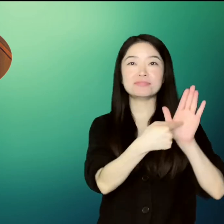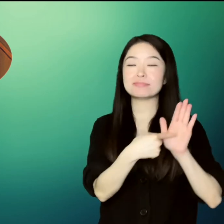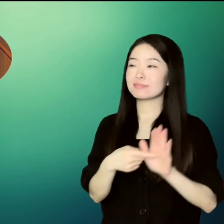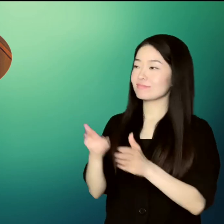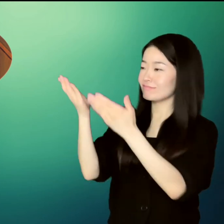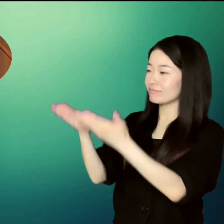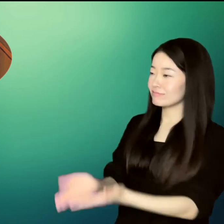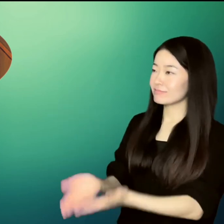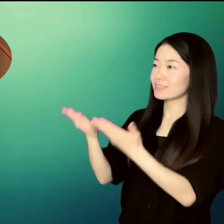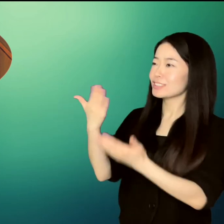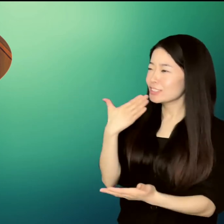Korean.